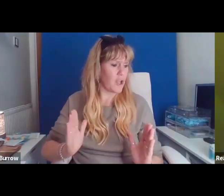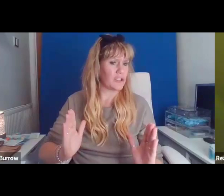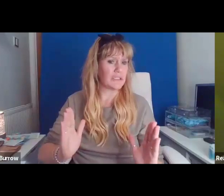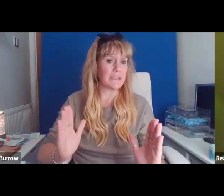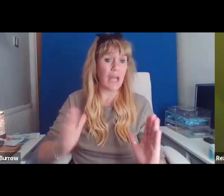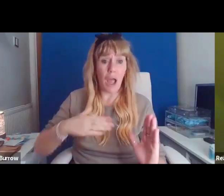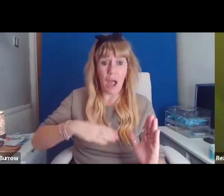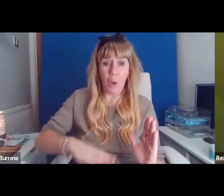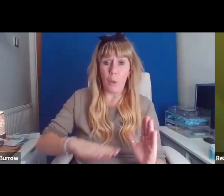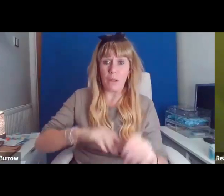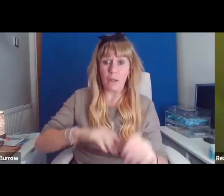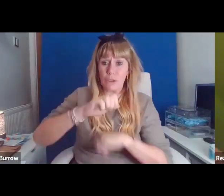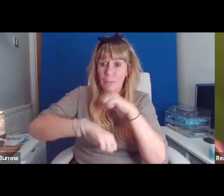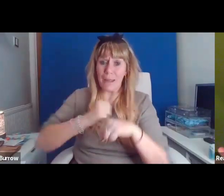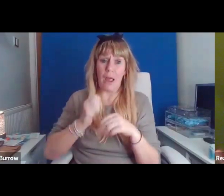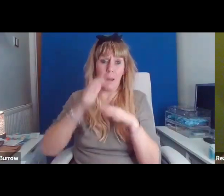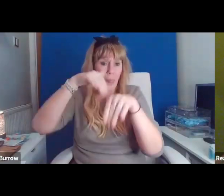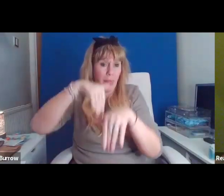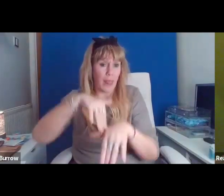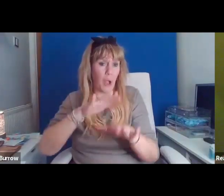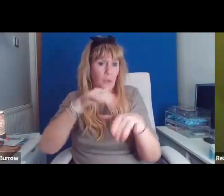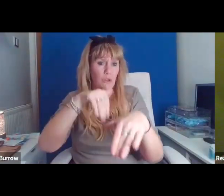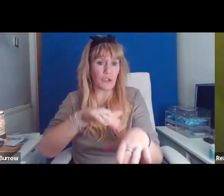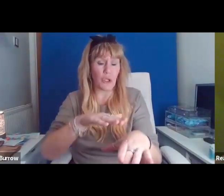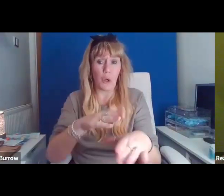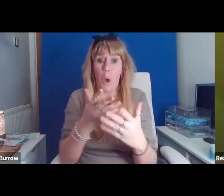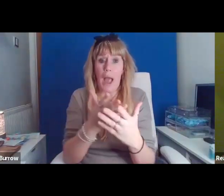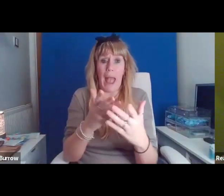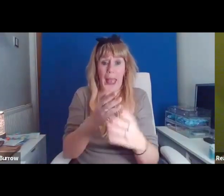or anything else.